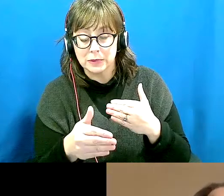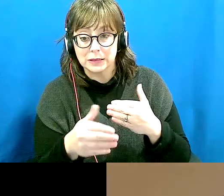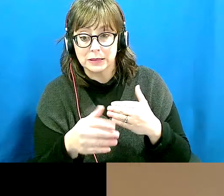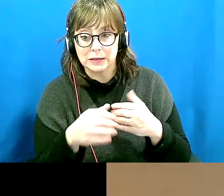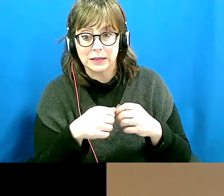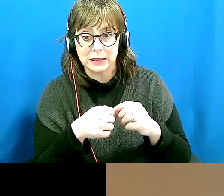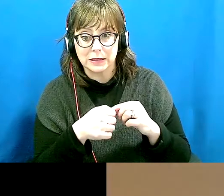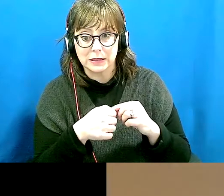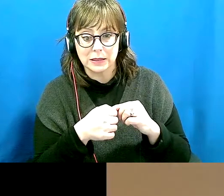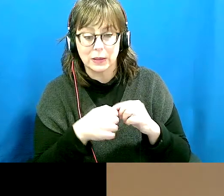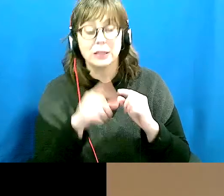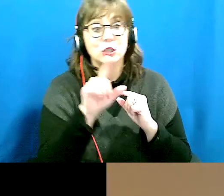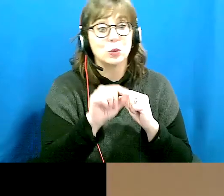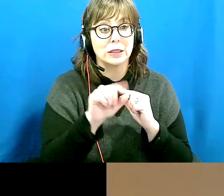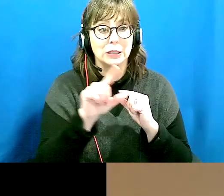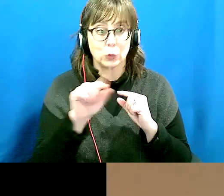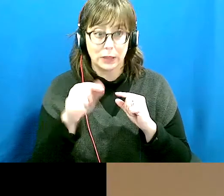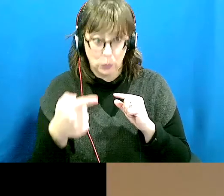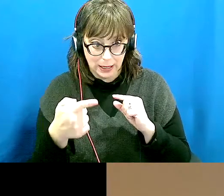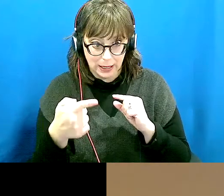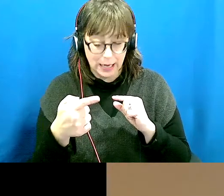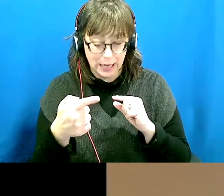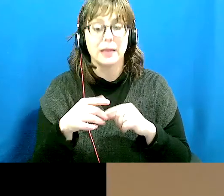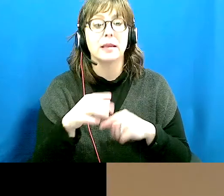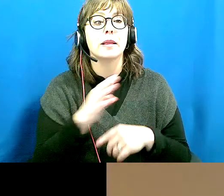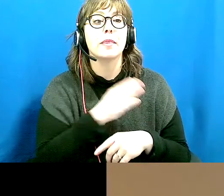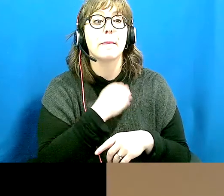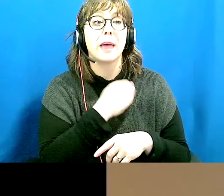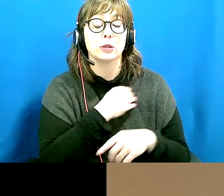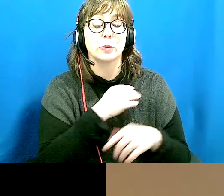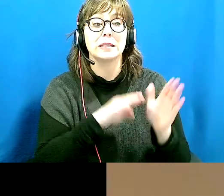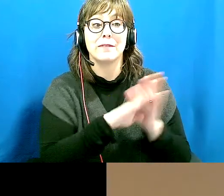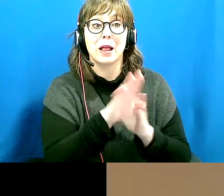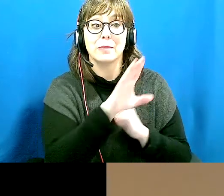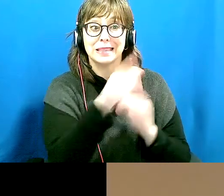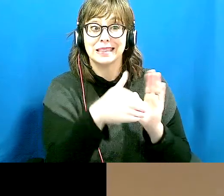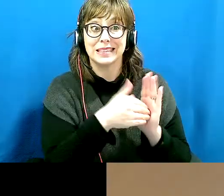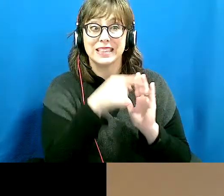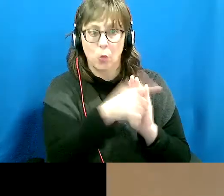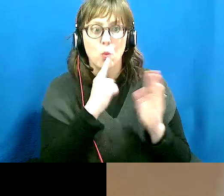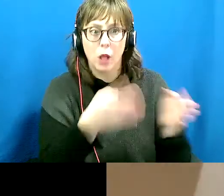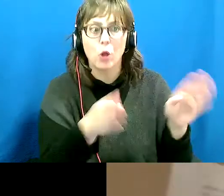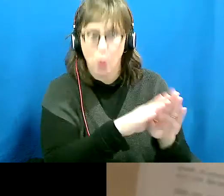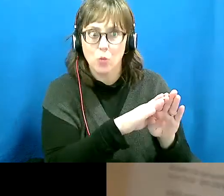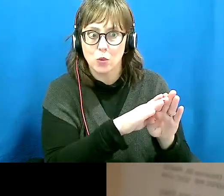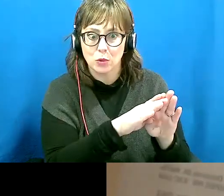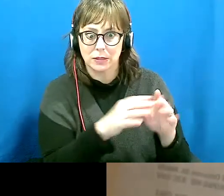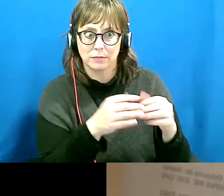center will be closed within the next three years.